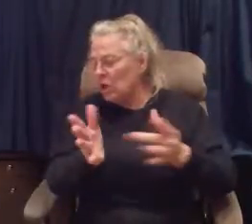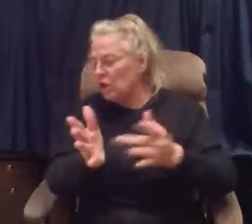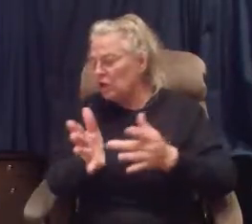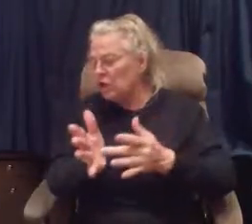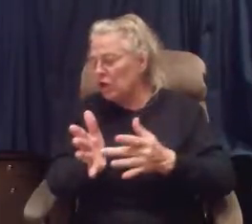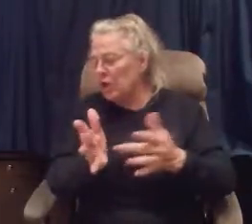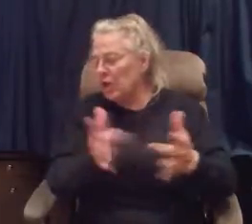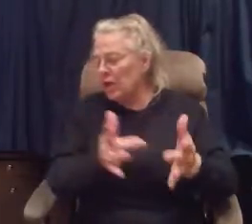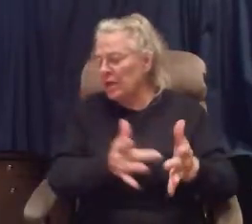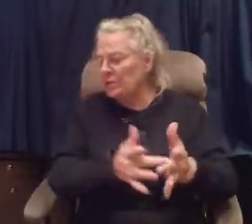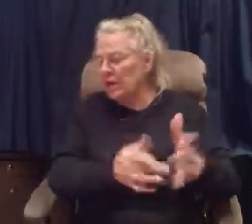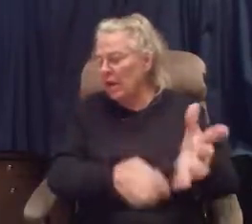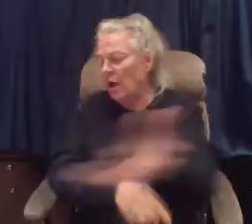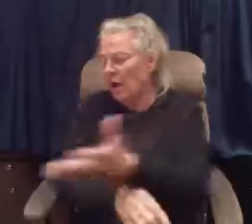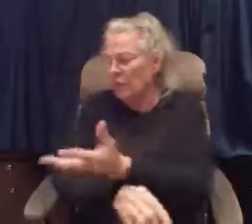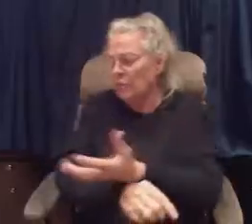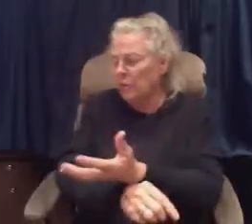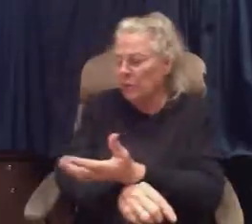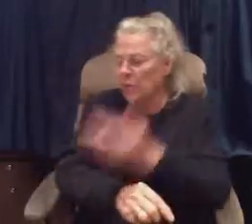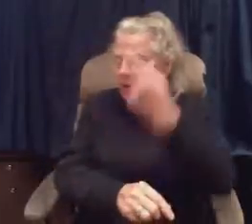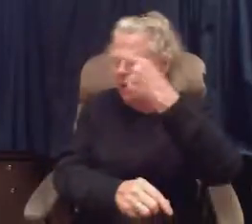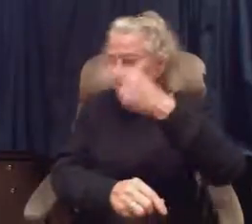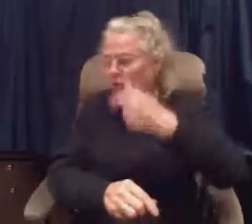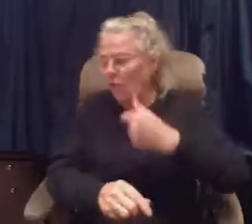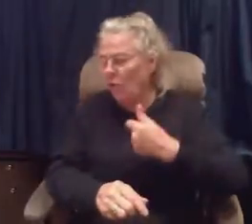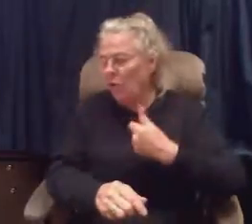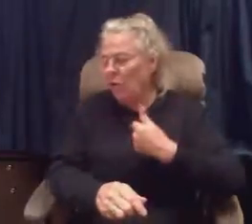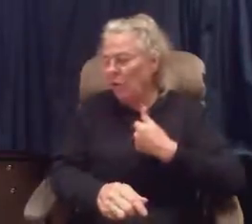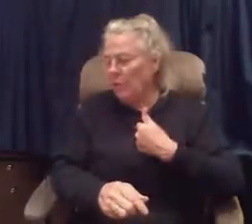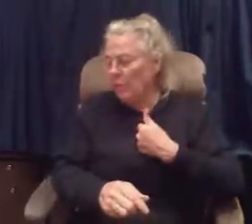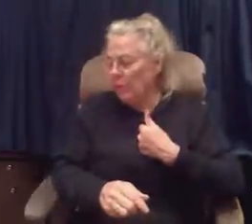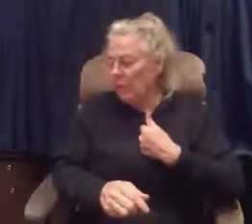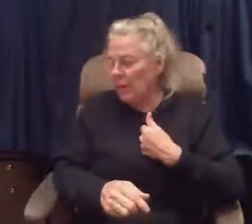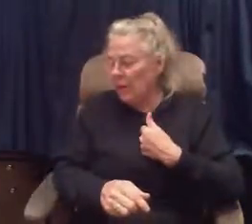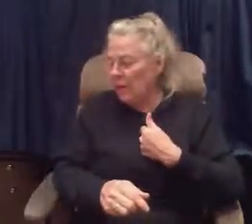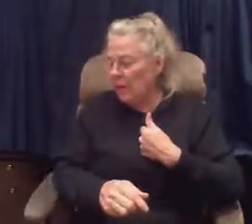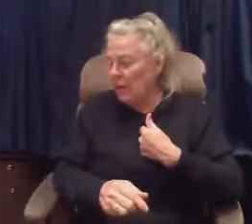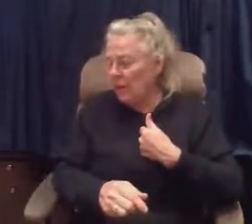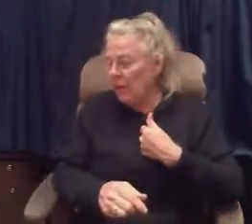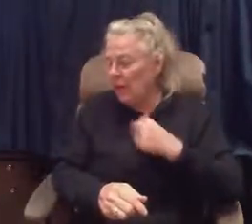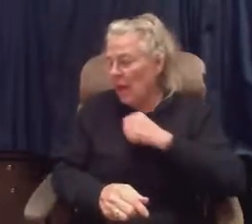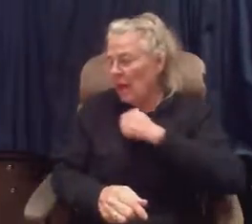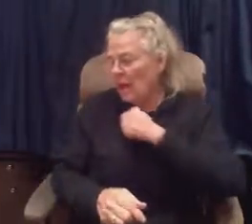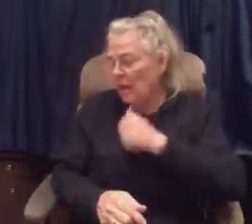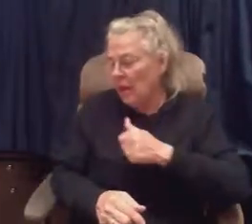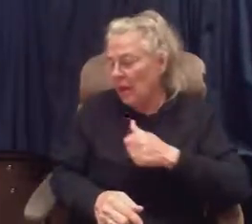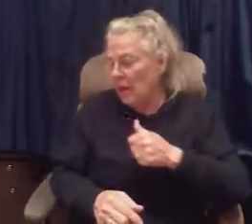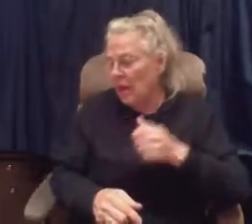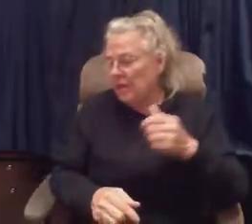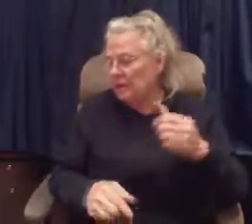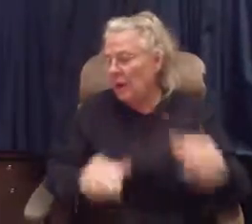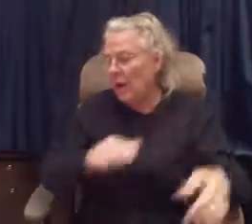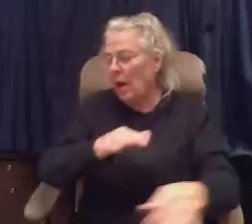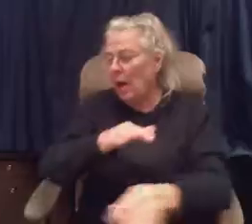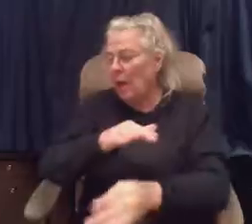Jesus plead for me lest by